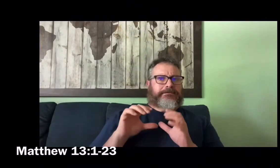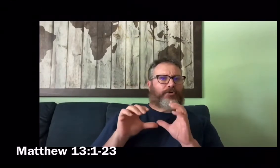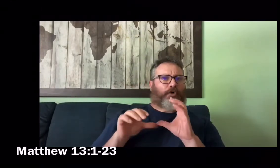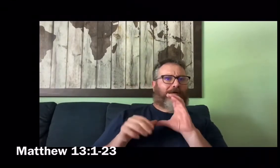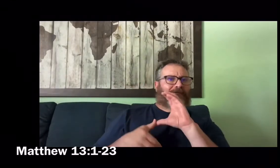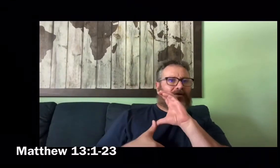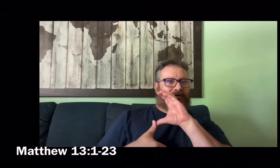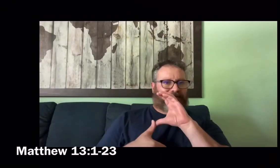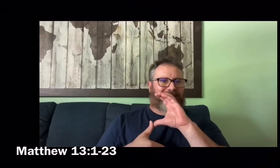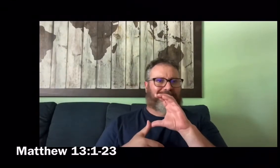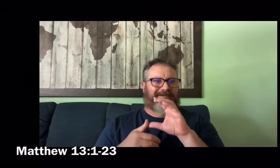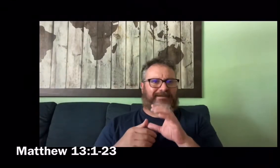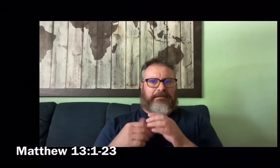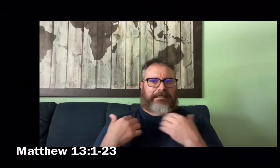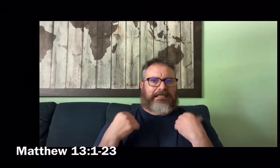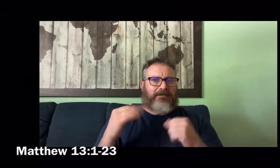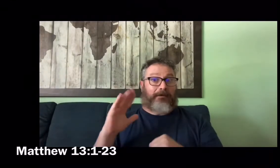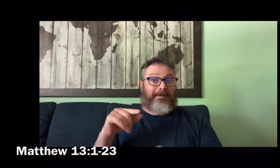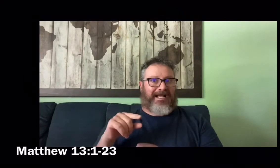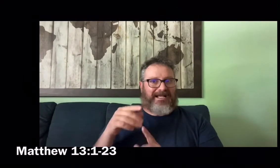and I heal them.